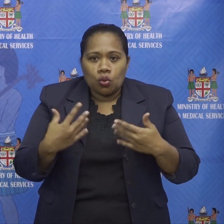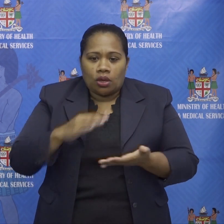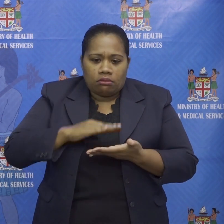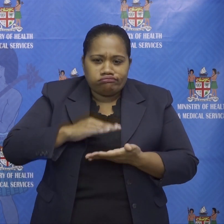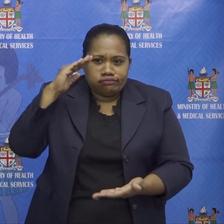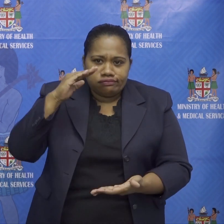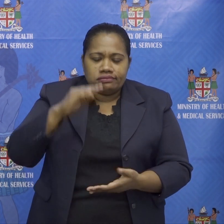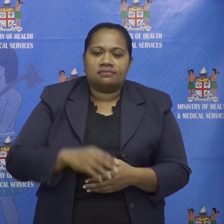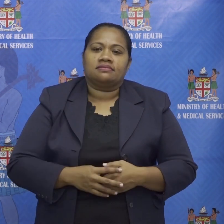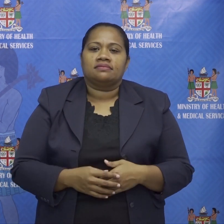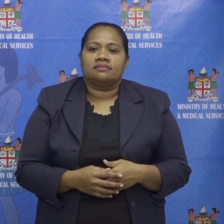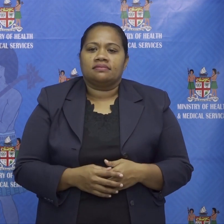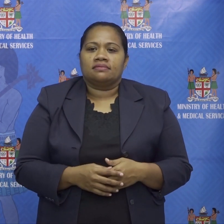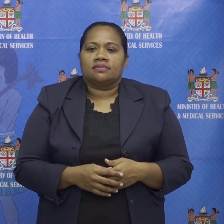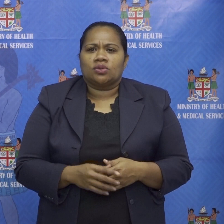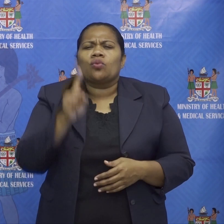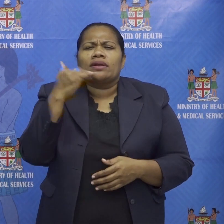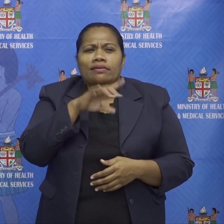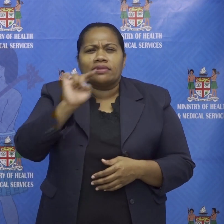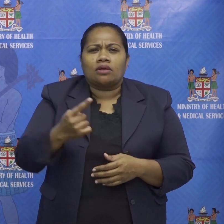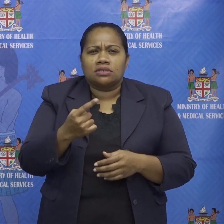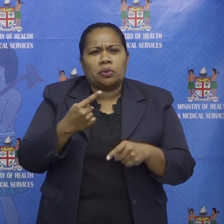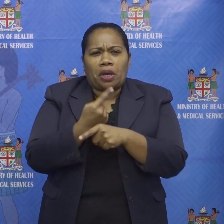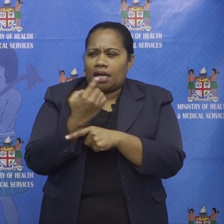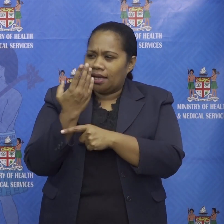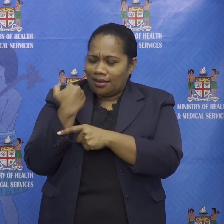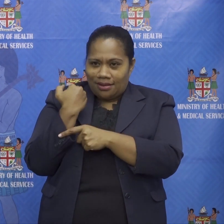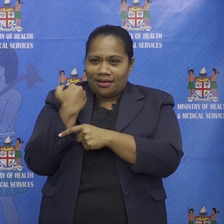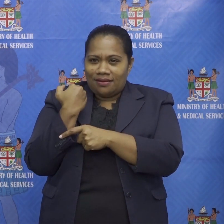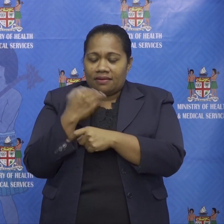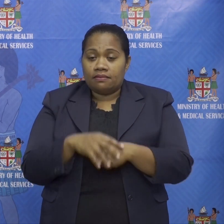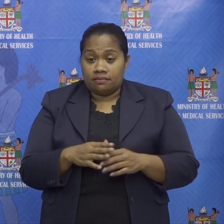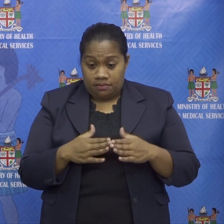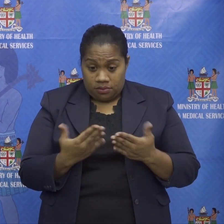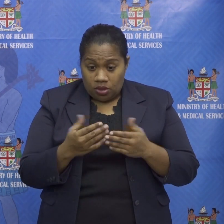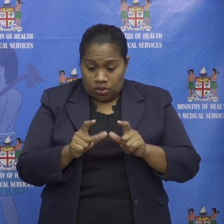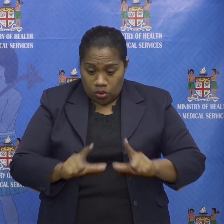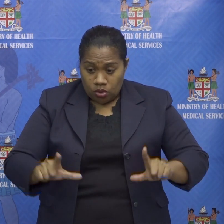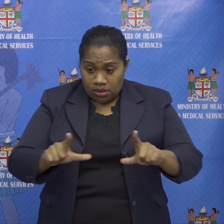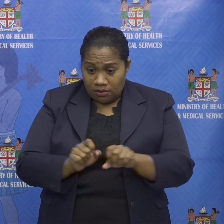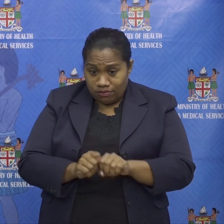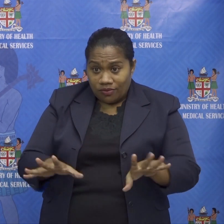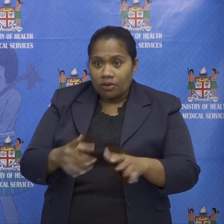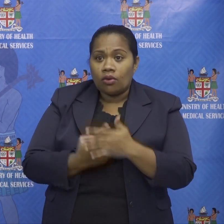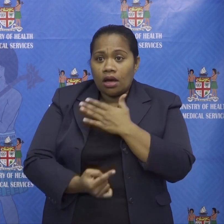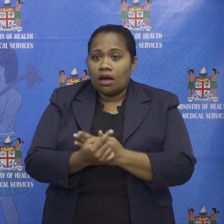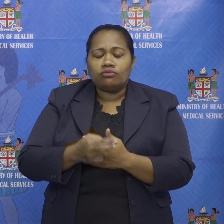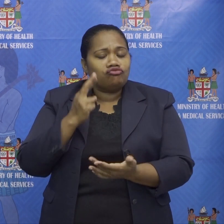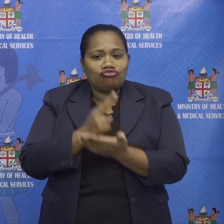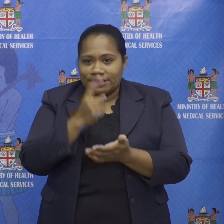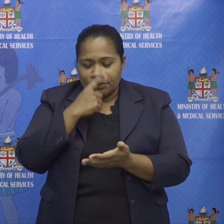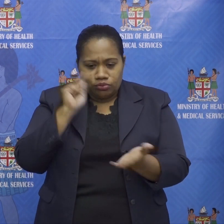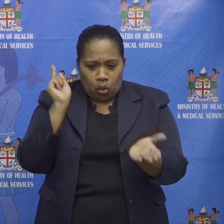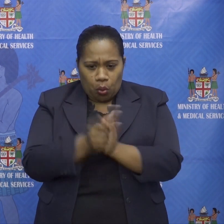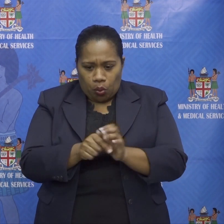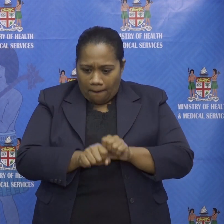100 000 since i think a week ago so this local localized transmission this outbreak has really pushed people